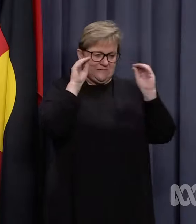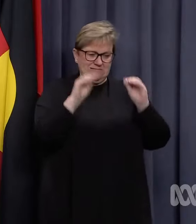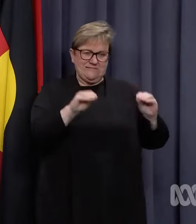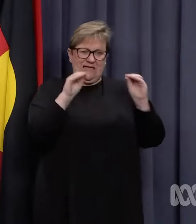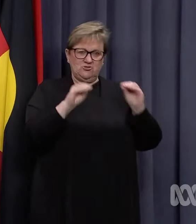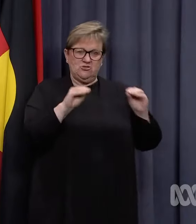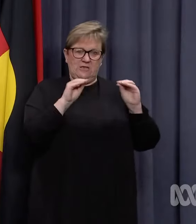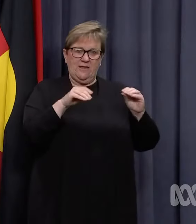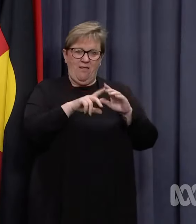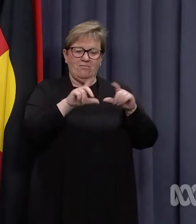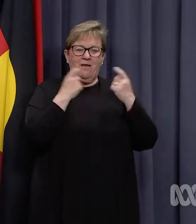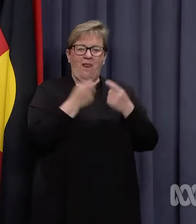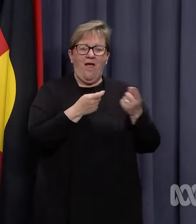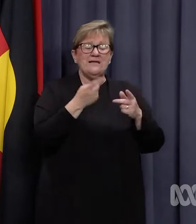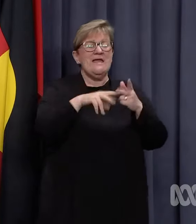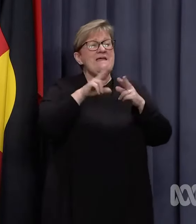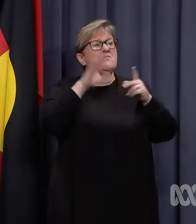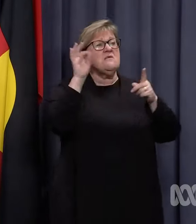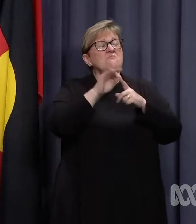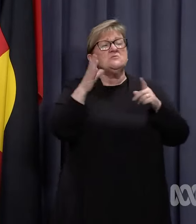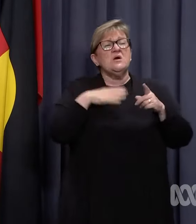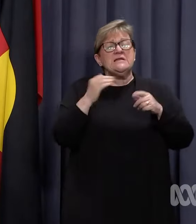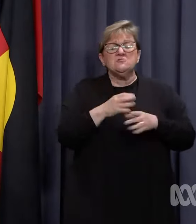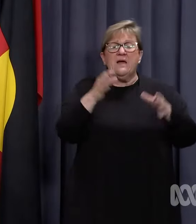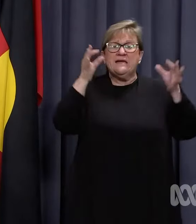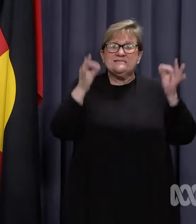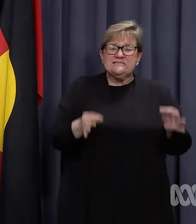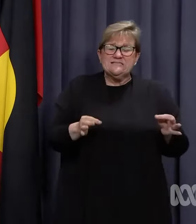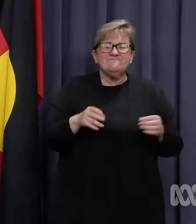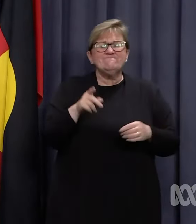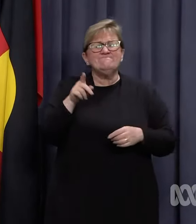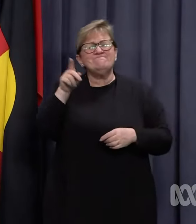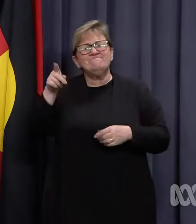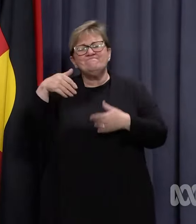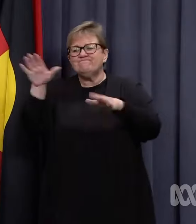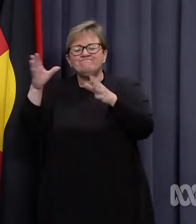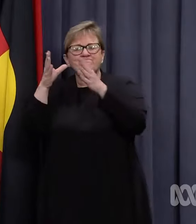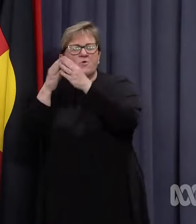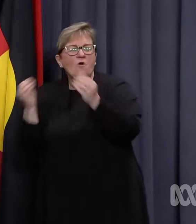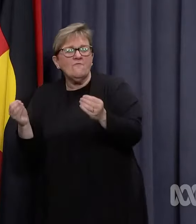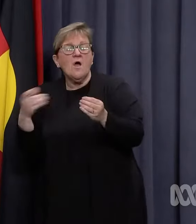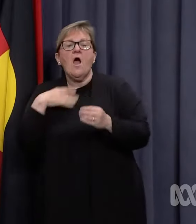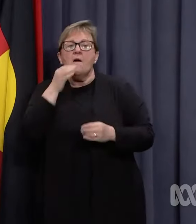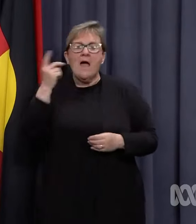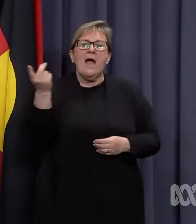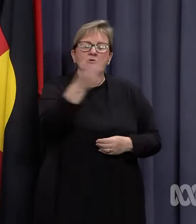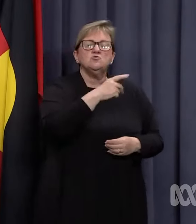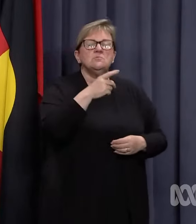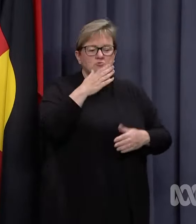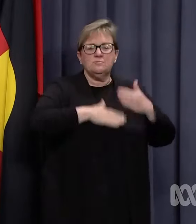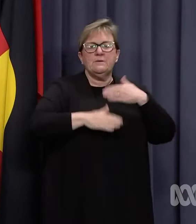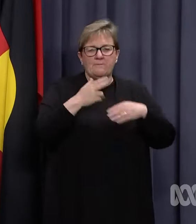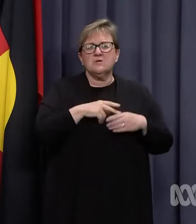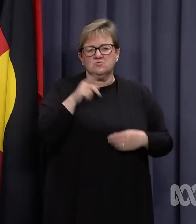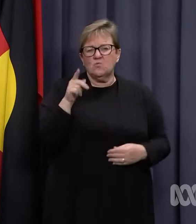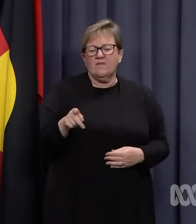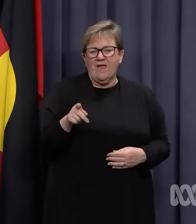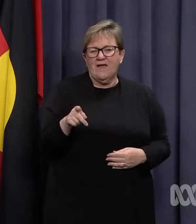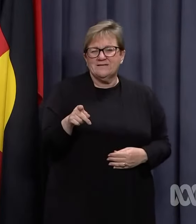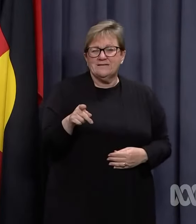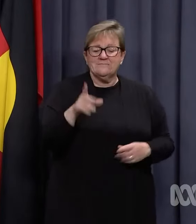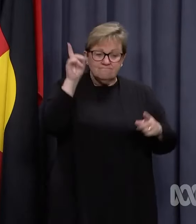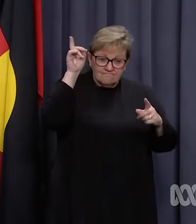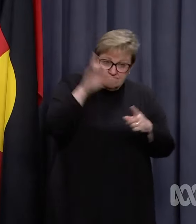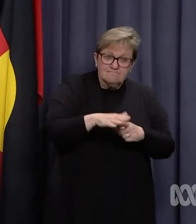learning, if that means a principal needs to make a decision that a certain event isn't going to proceed, I'm asking people to be patient with that. The